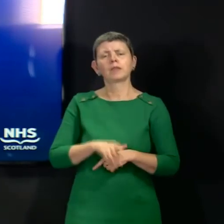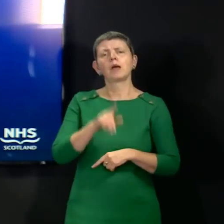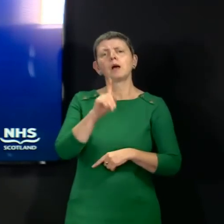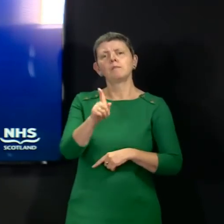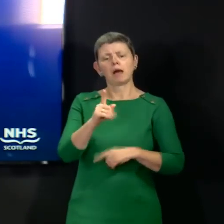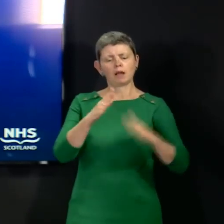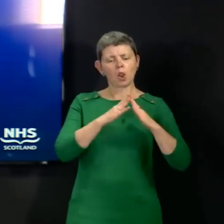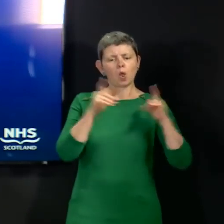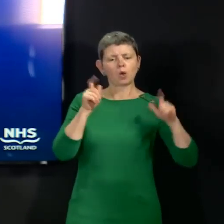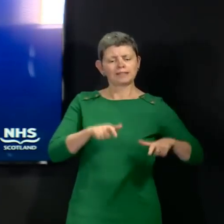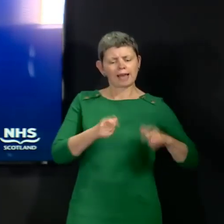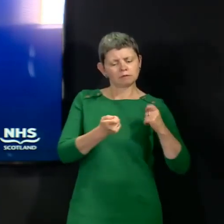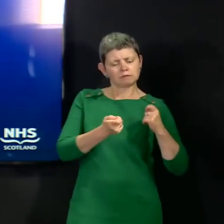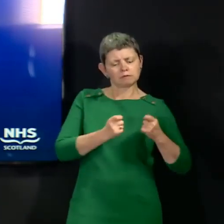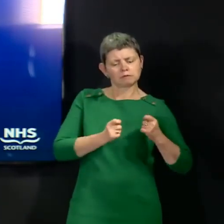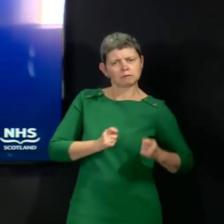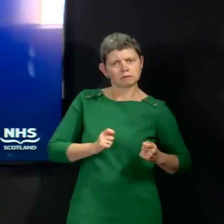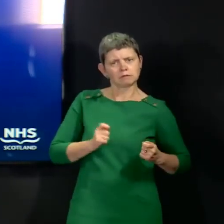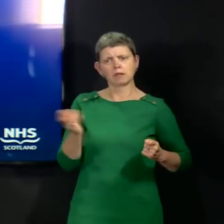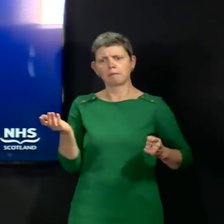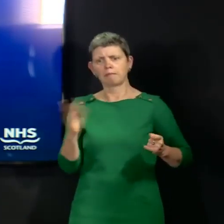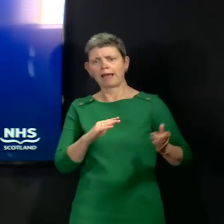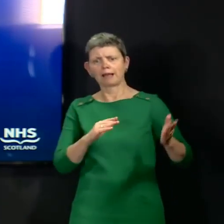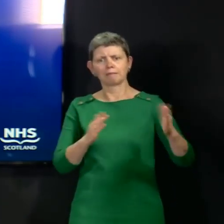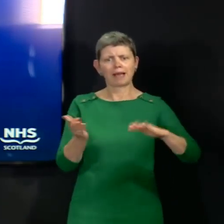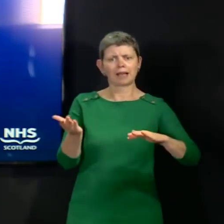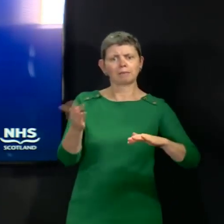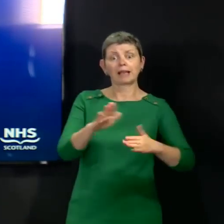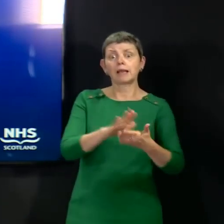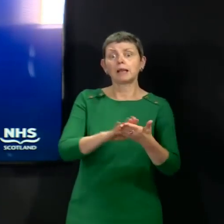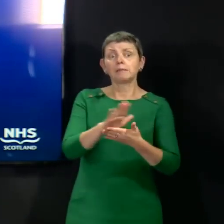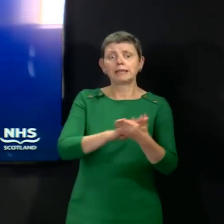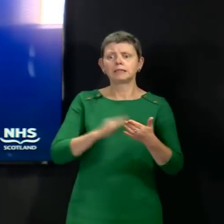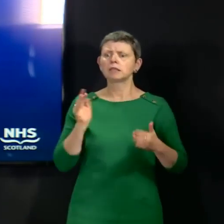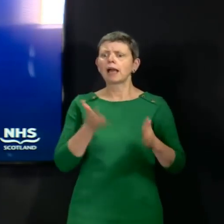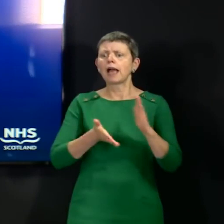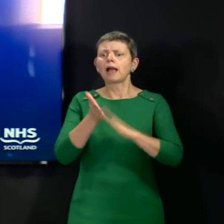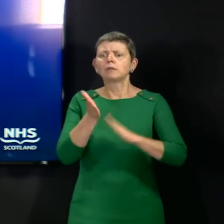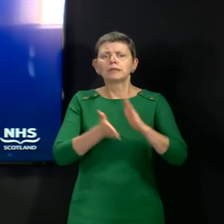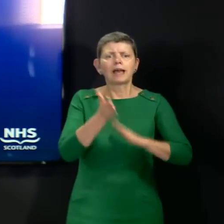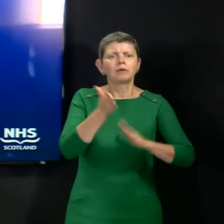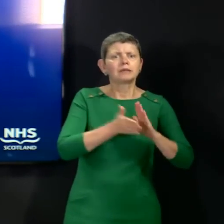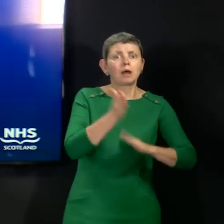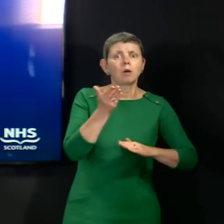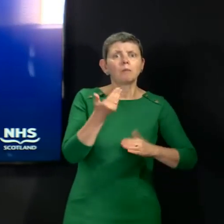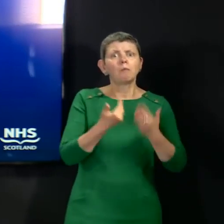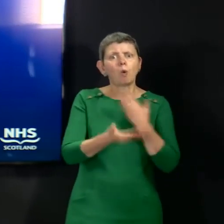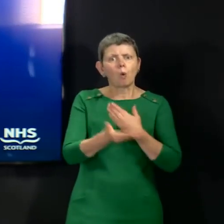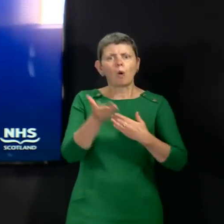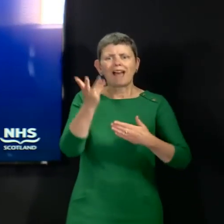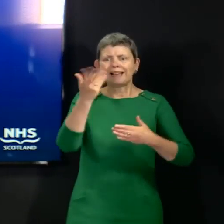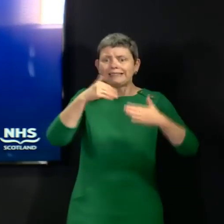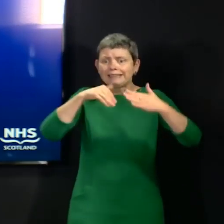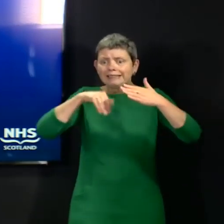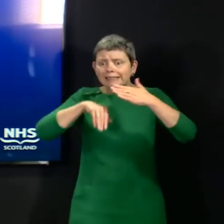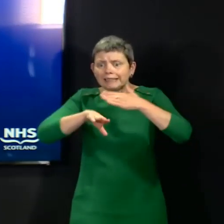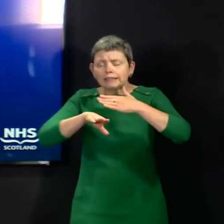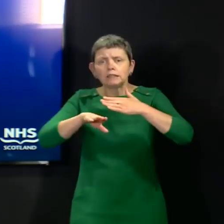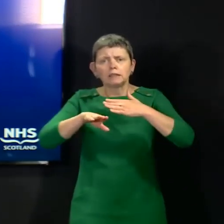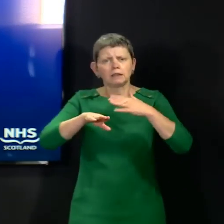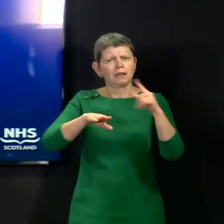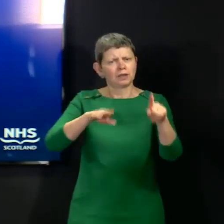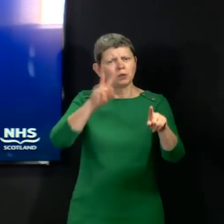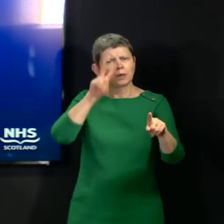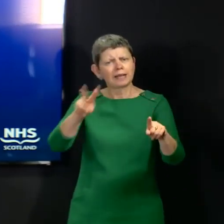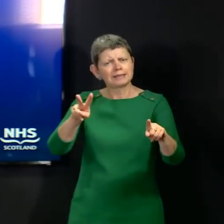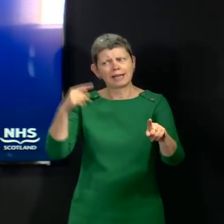end up in slightly more crowded environments but we hope for some time to come not heavily crowded environments you can see images of London's